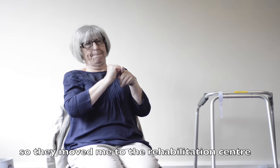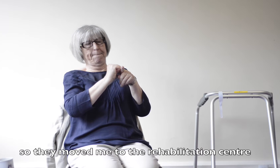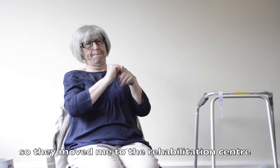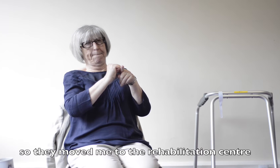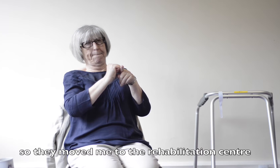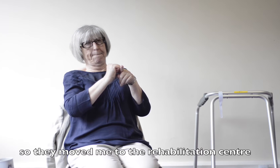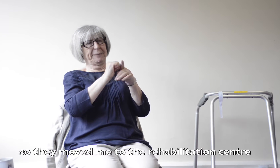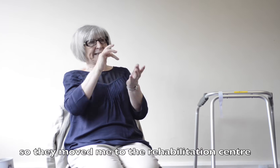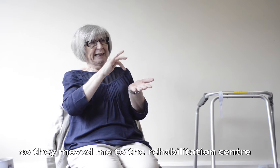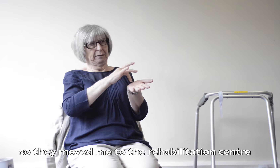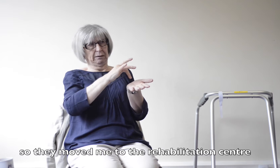the rehabilitation centre.